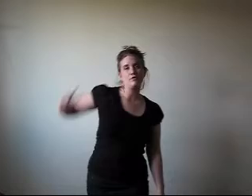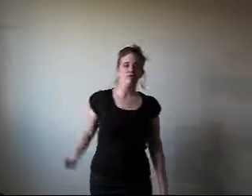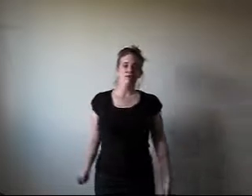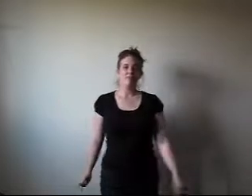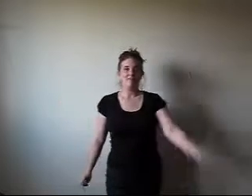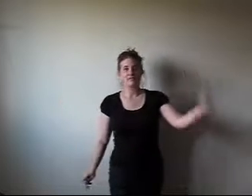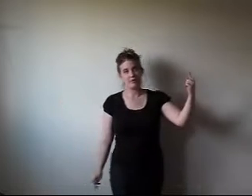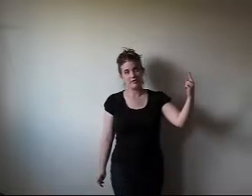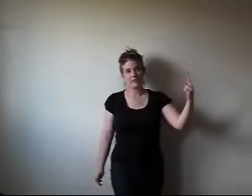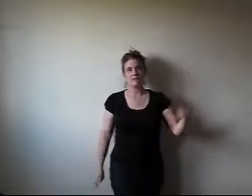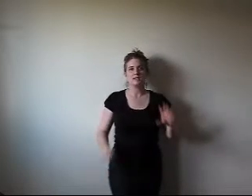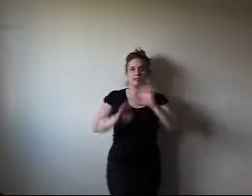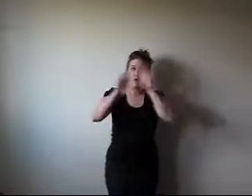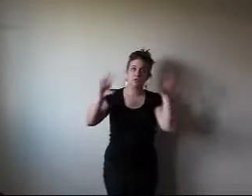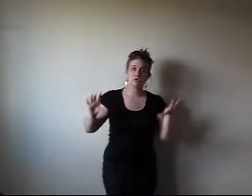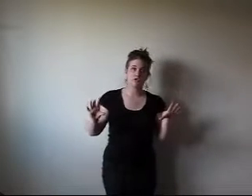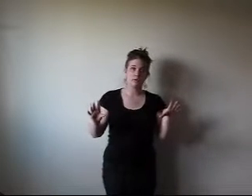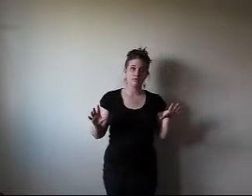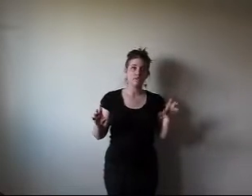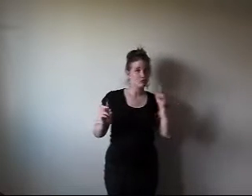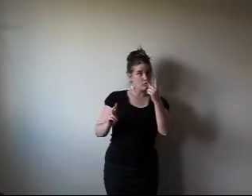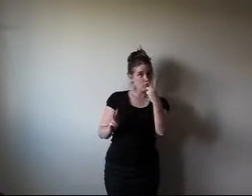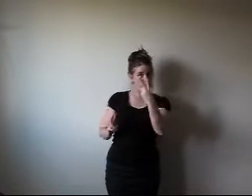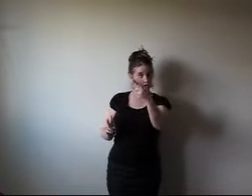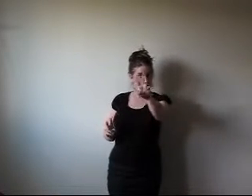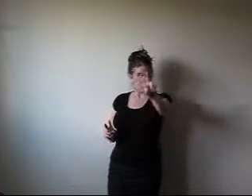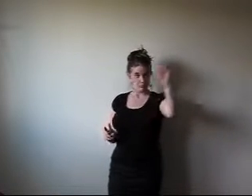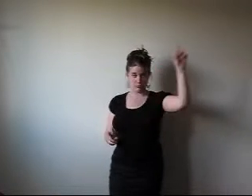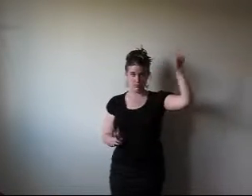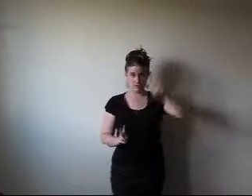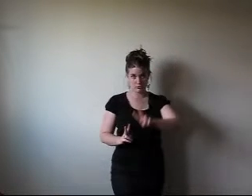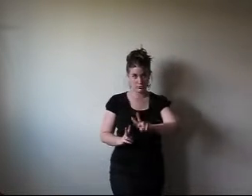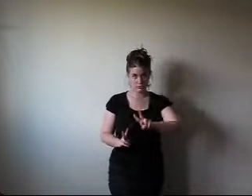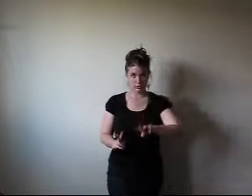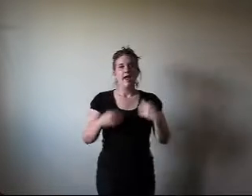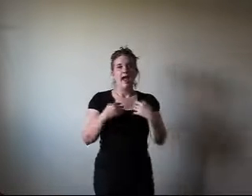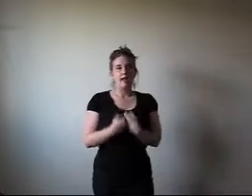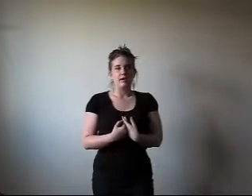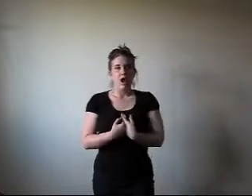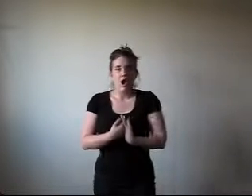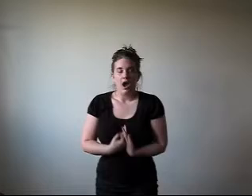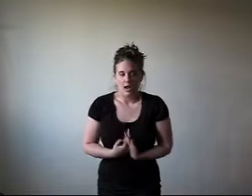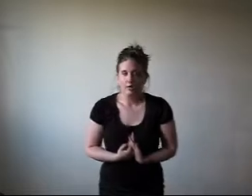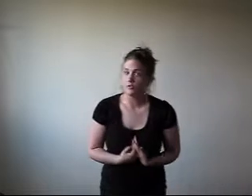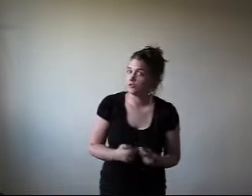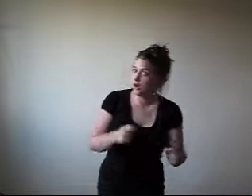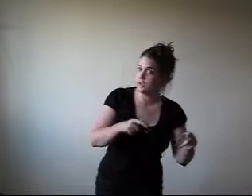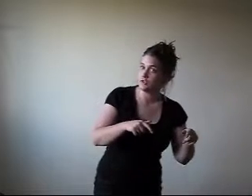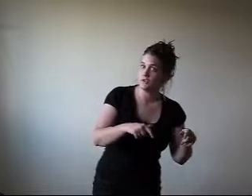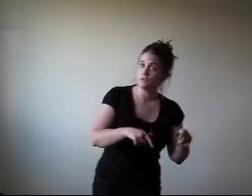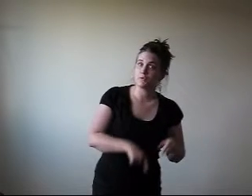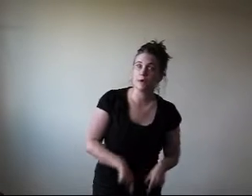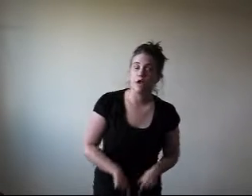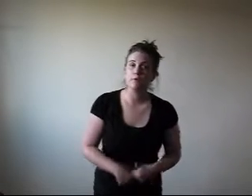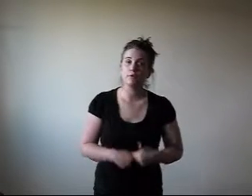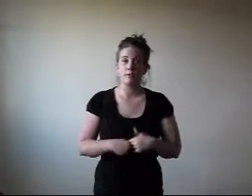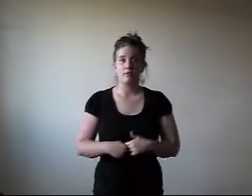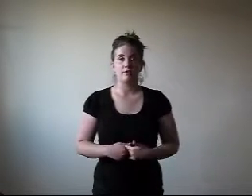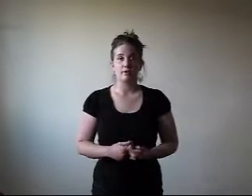of your favorite movies. Go to that website. Post your quotes. Two quotes. Two movies. Two quotes. And I will try to respond with what movie they